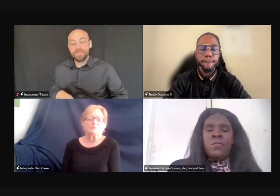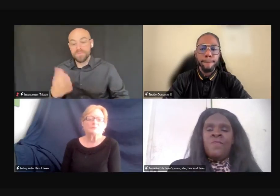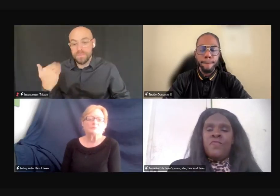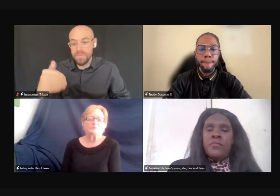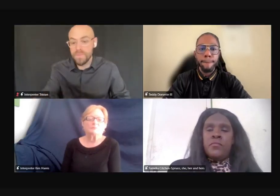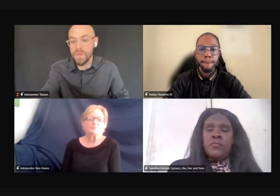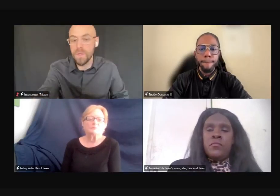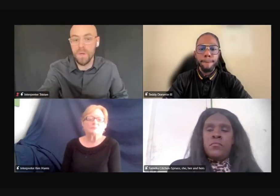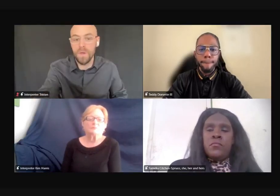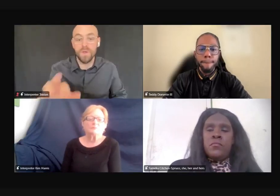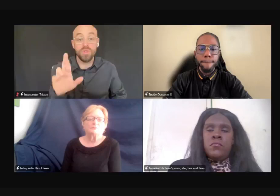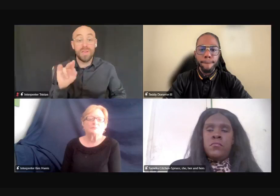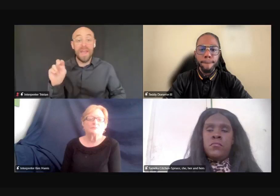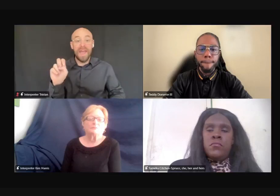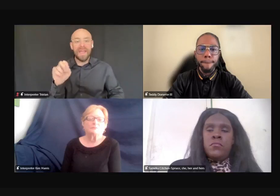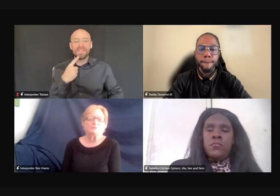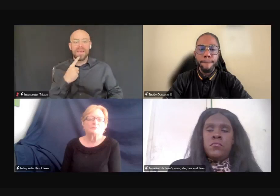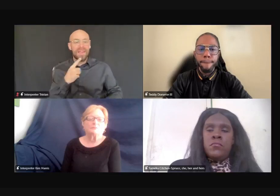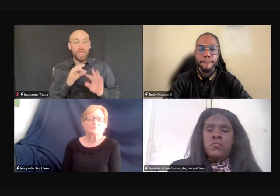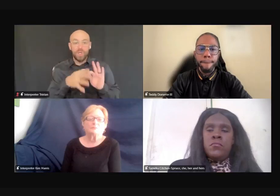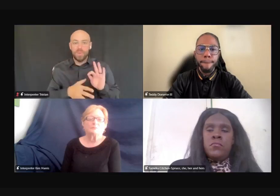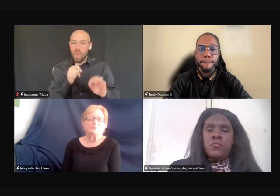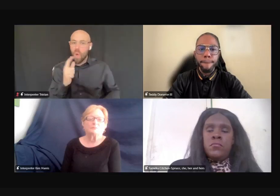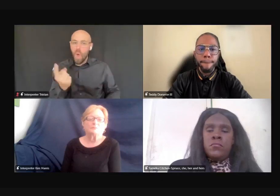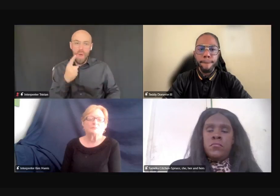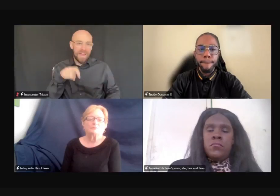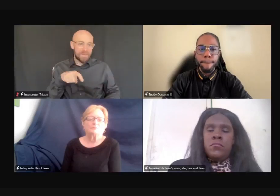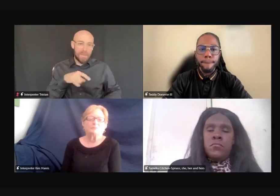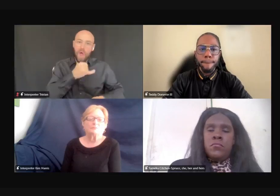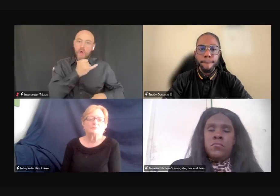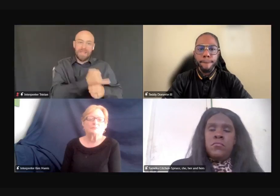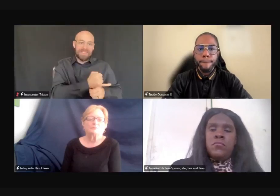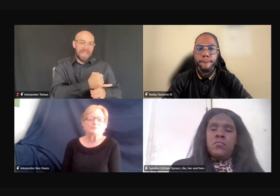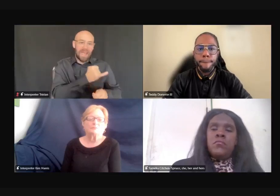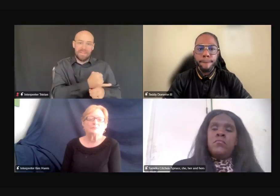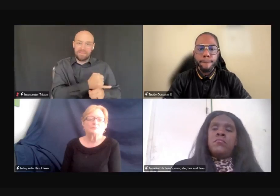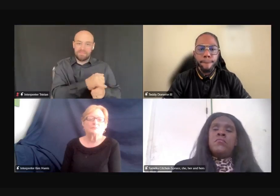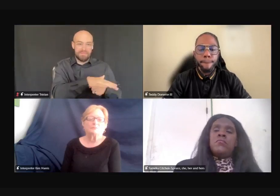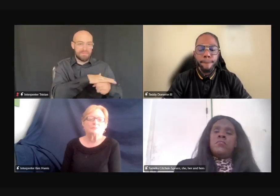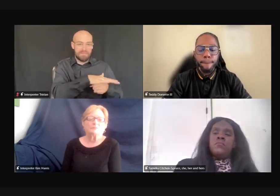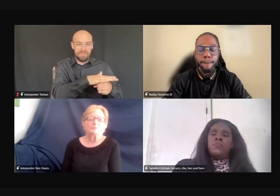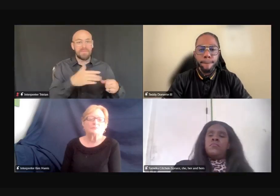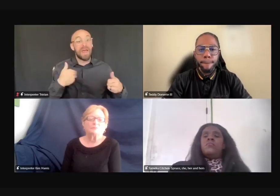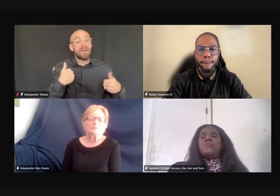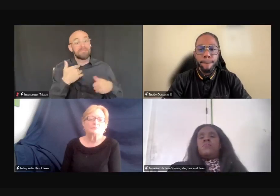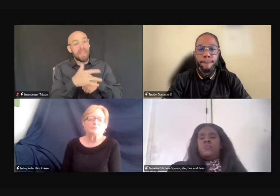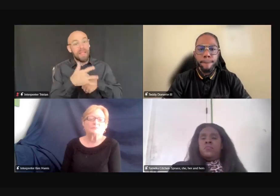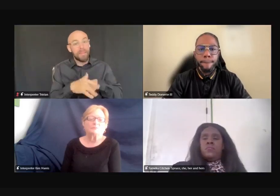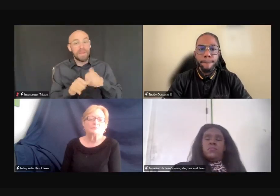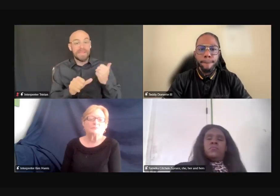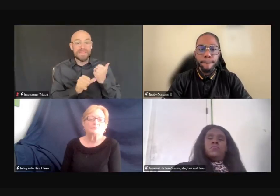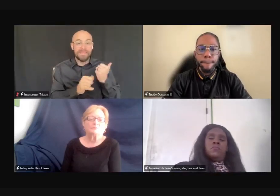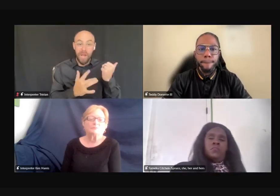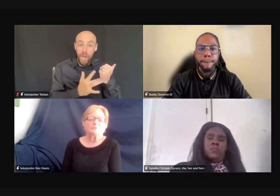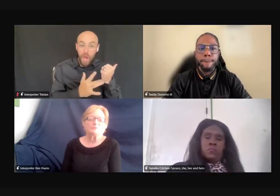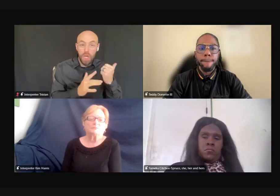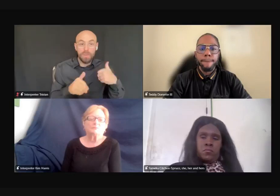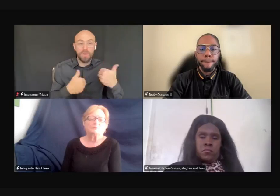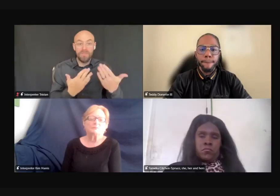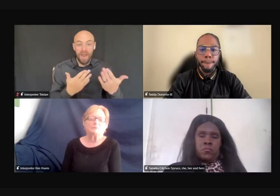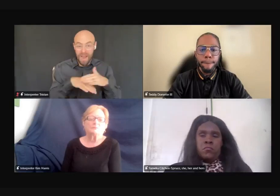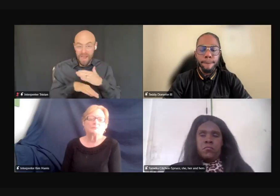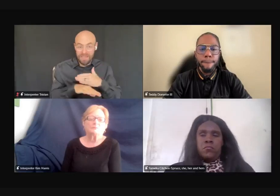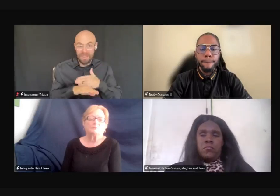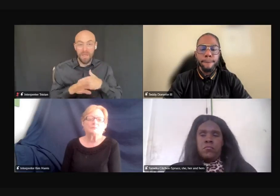interpreters don't always have to be on site. There's speech-to-text assistive technology and providing access to an interpreter